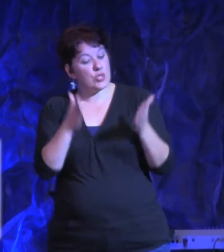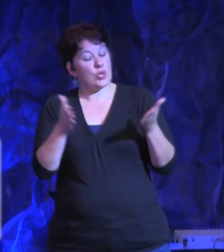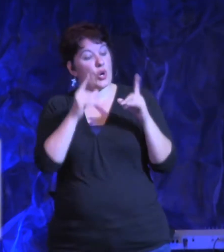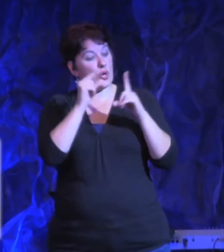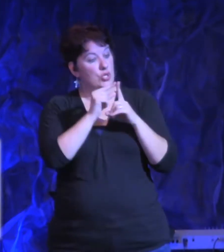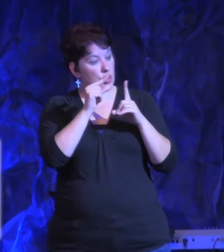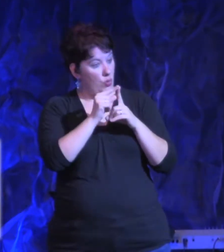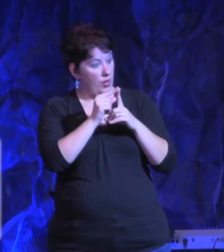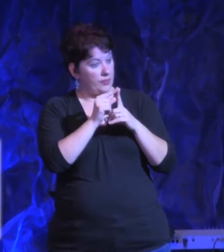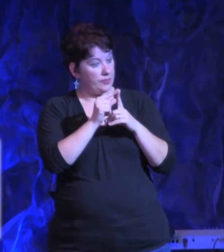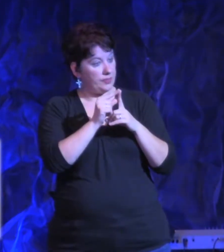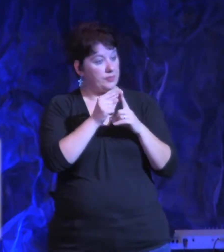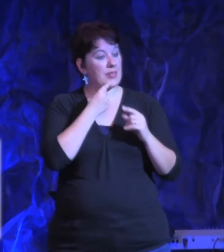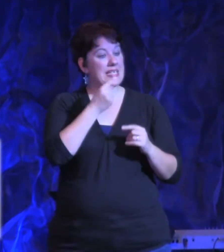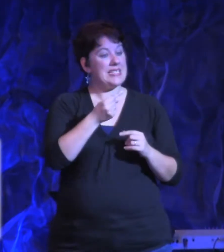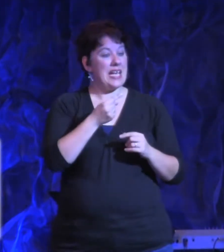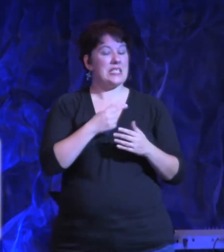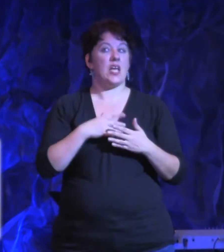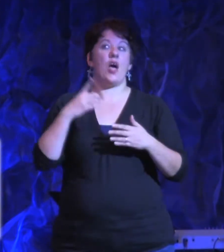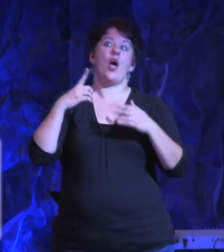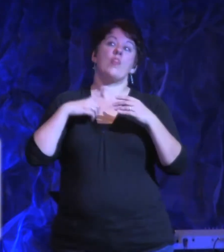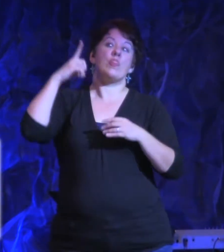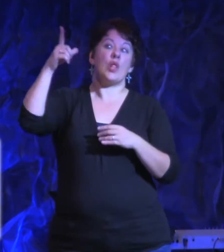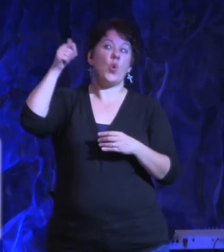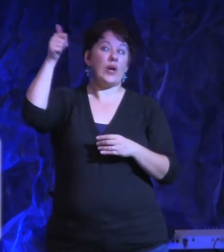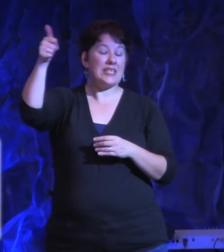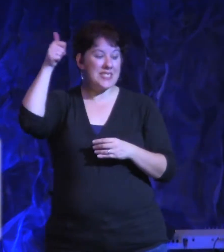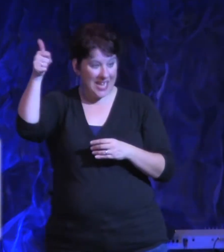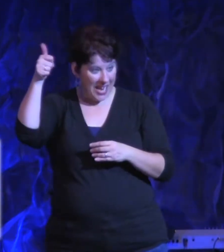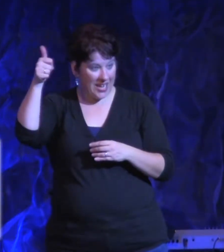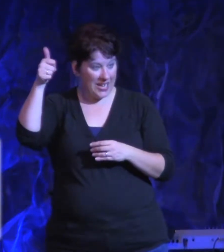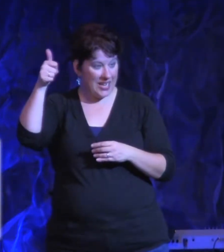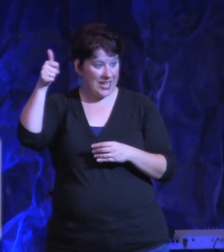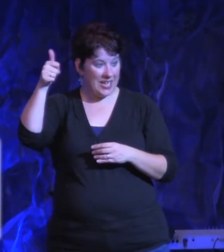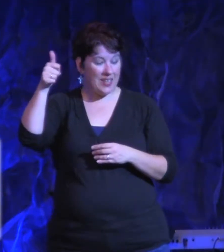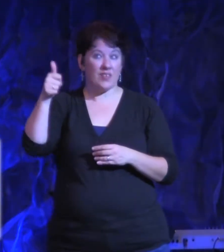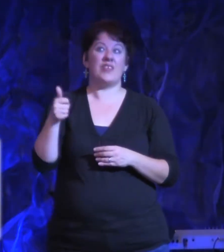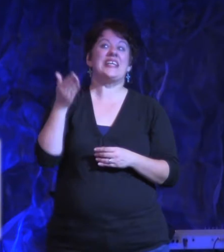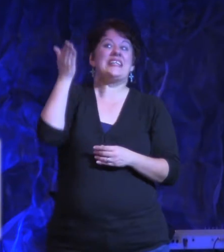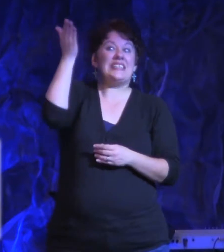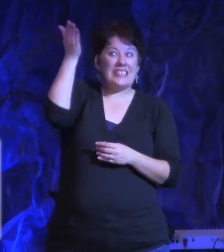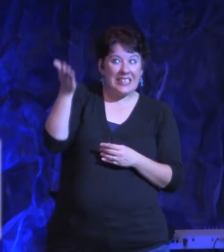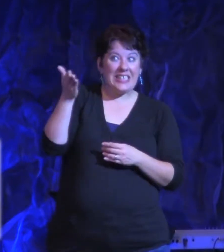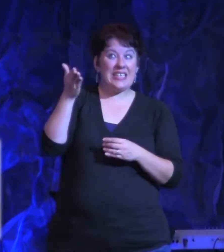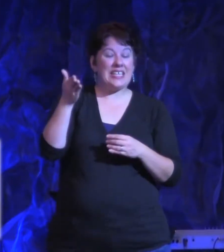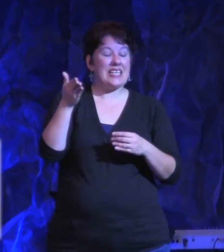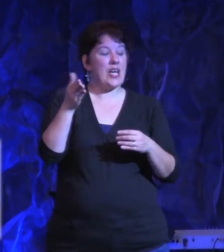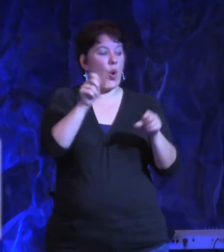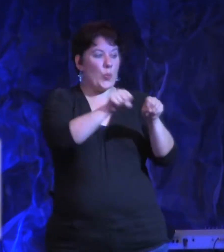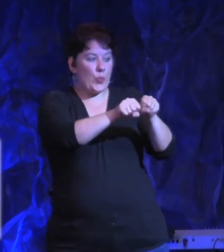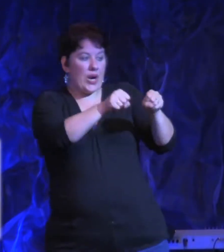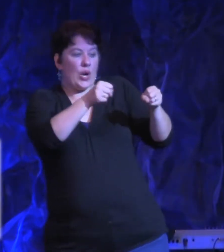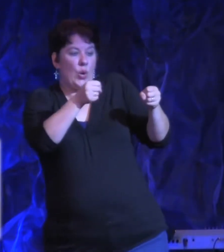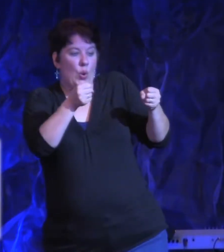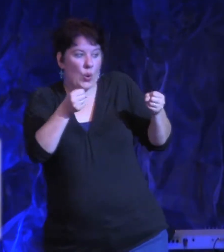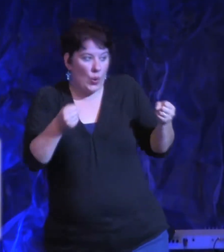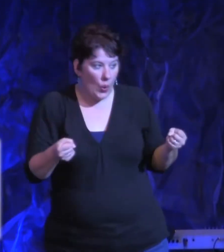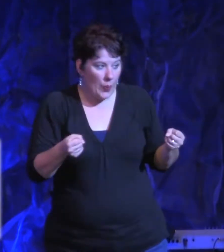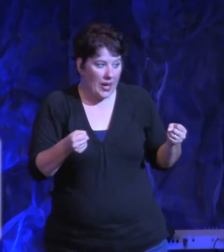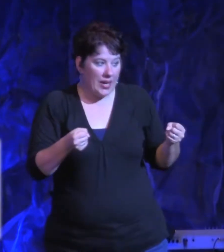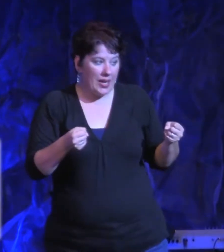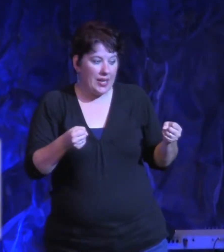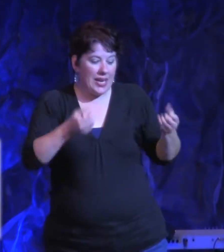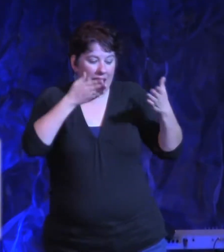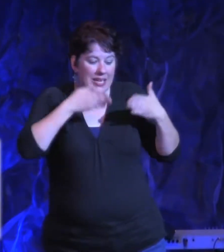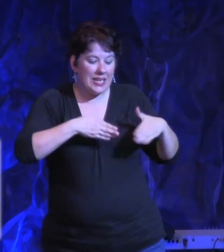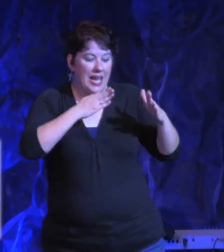one who breaks open the way. How many of you know the Lord breaks open the way and will go before them? They will break through